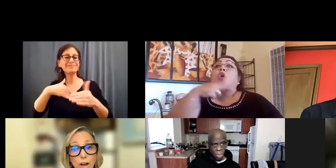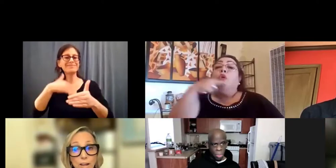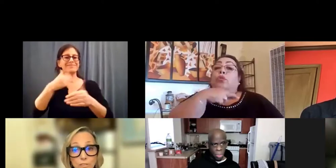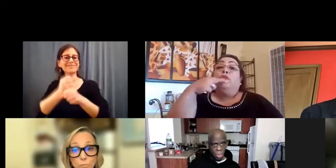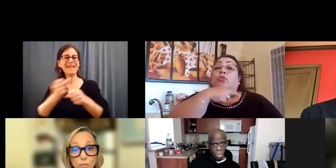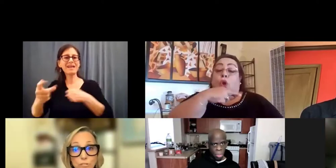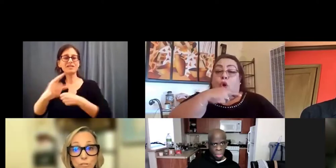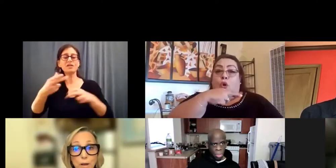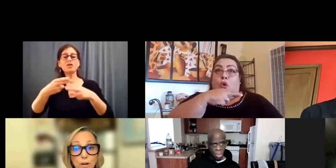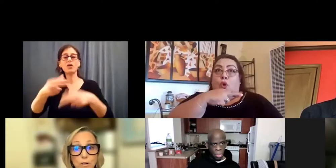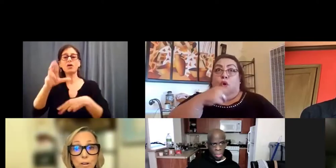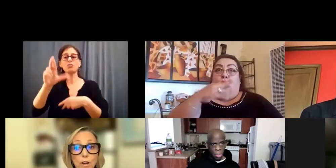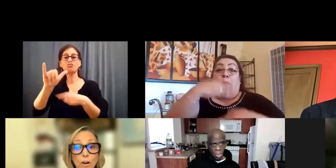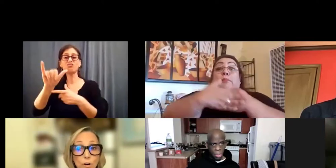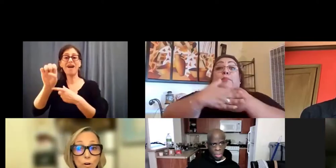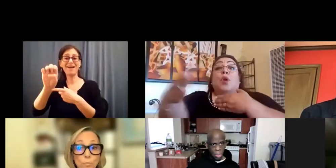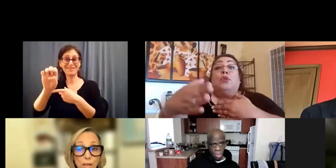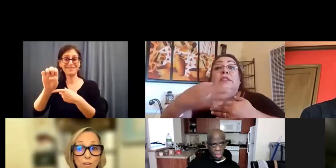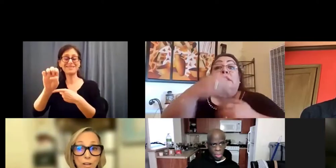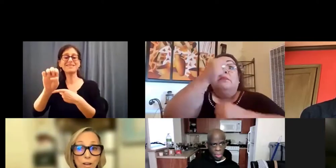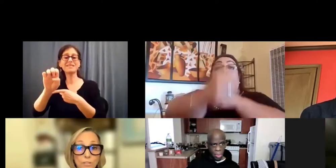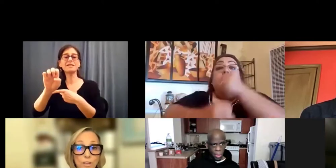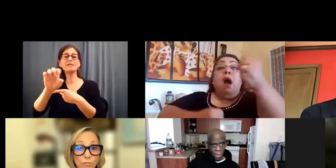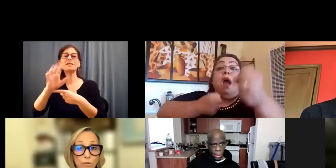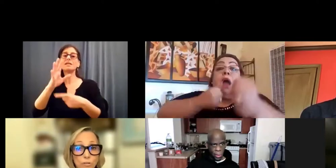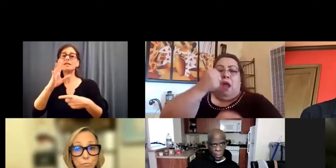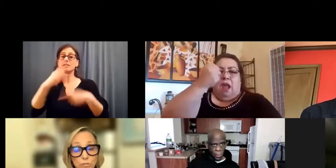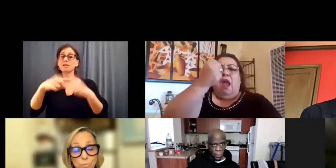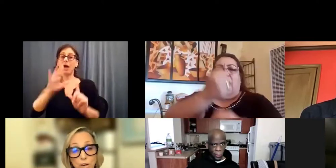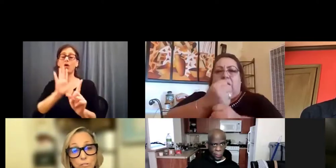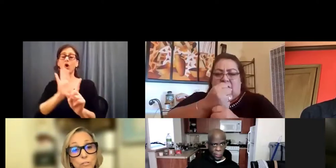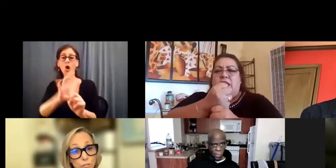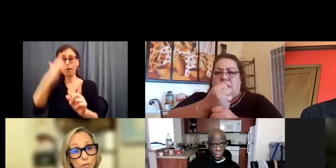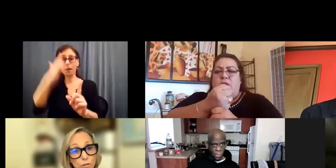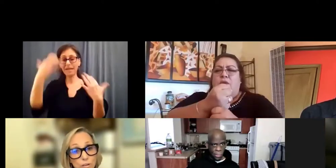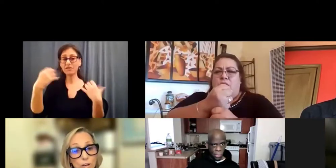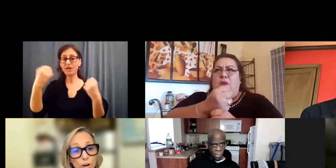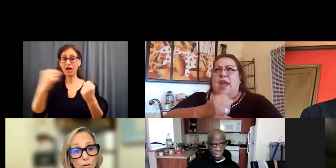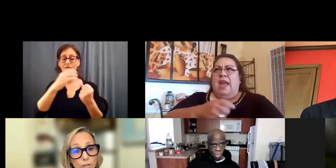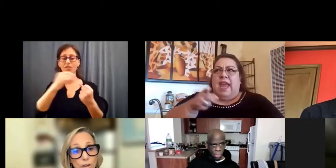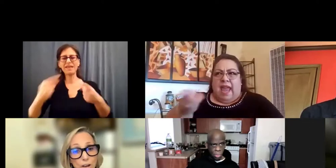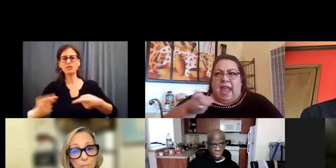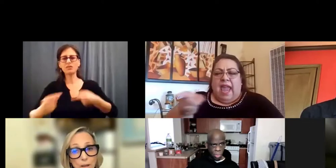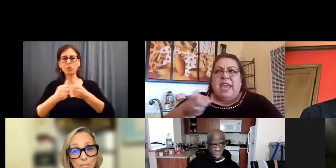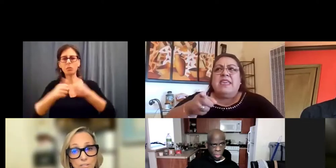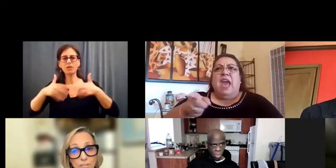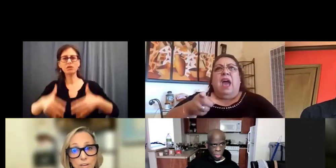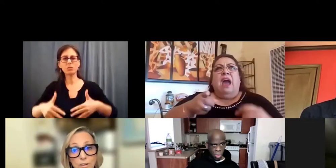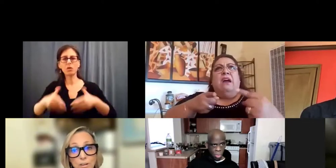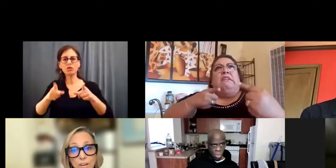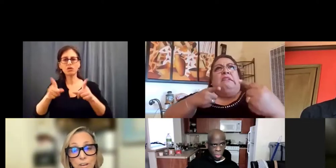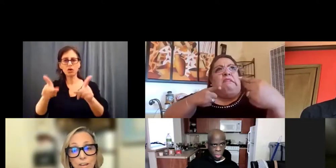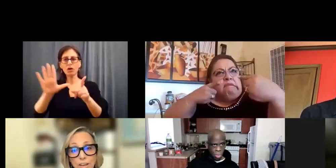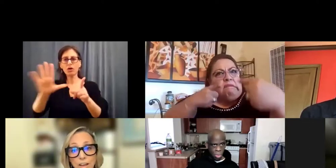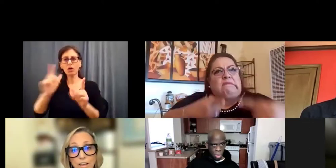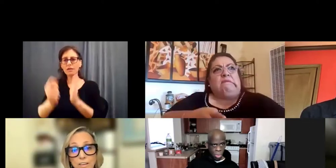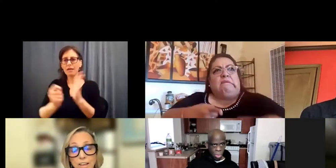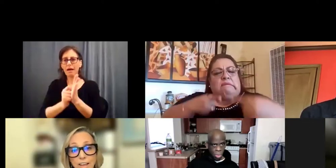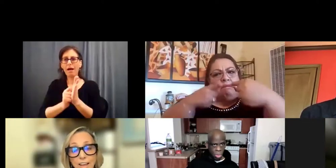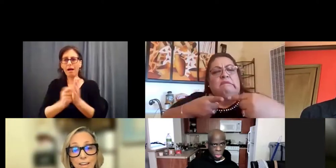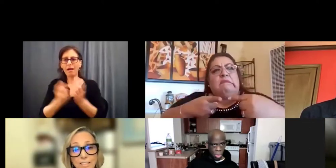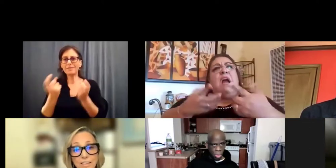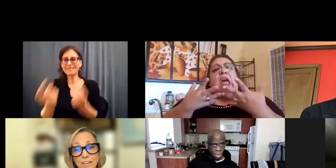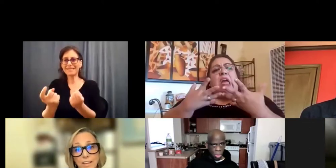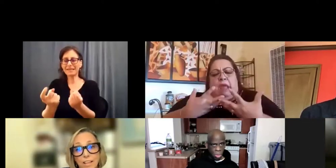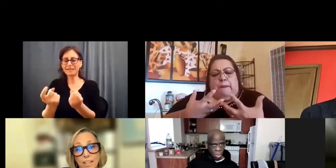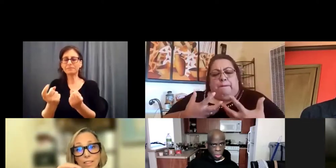called Rise, which is about her mental health and struggles with depression during her time as a skier. And